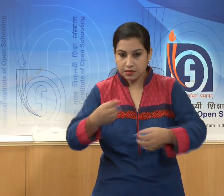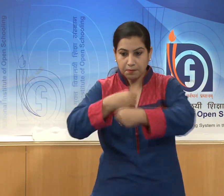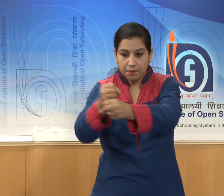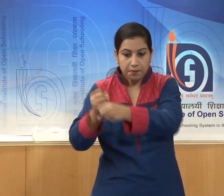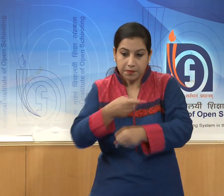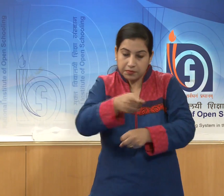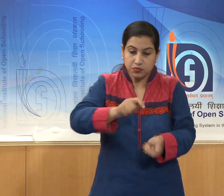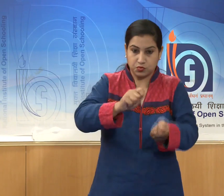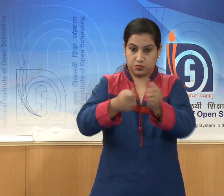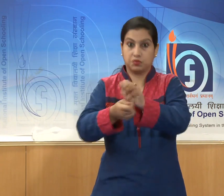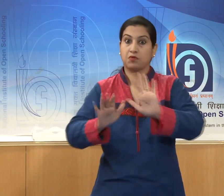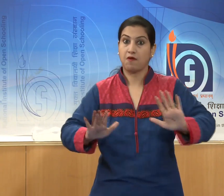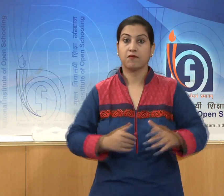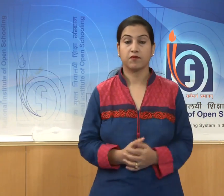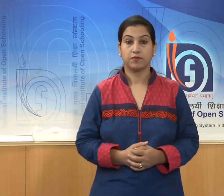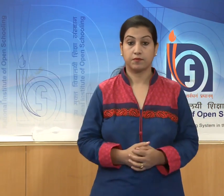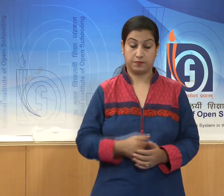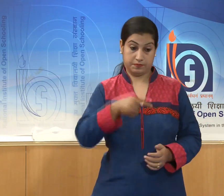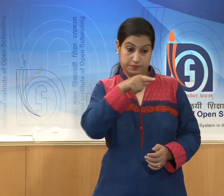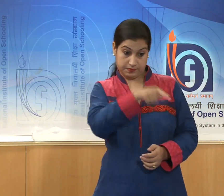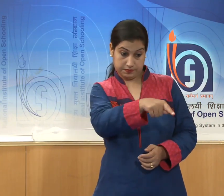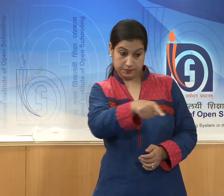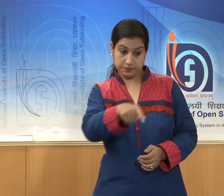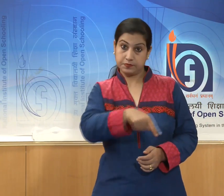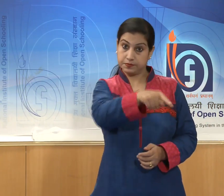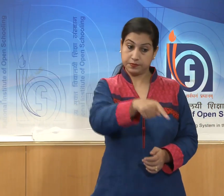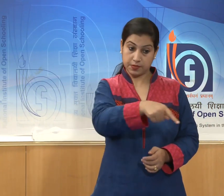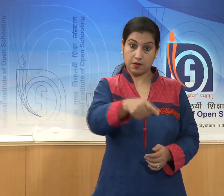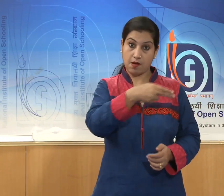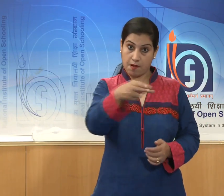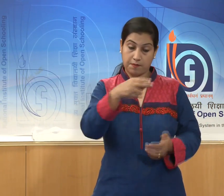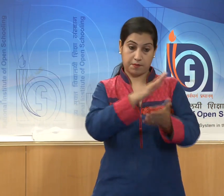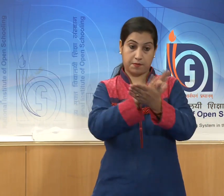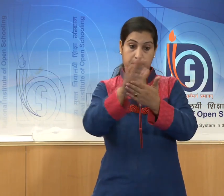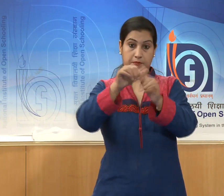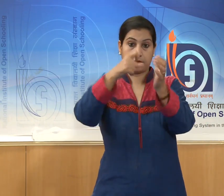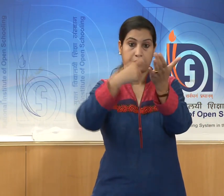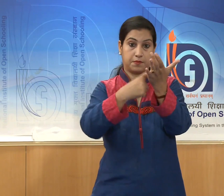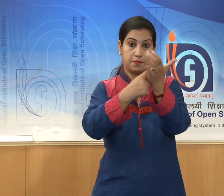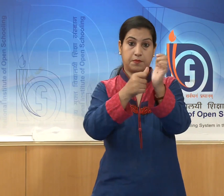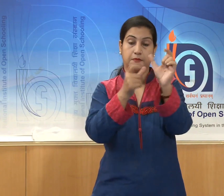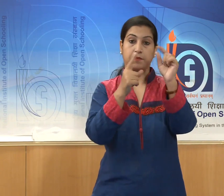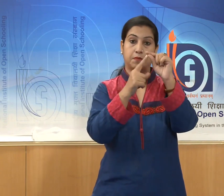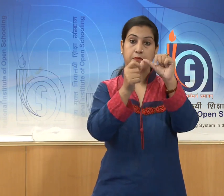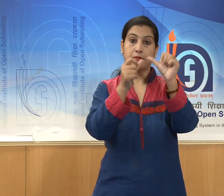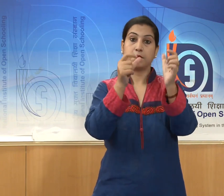Artists of Harappan period were